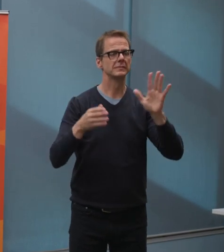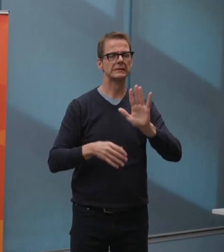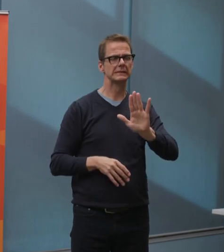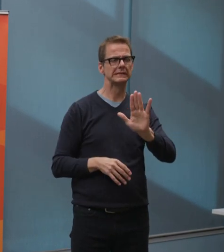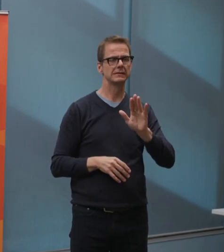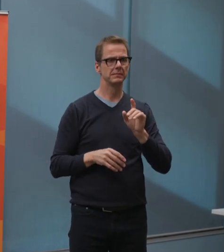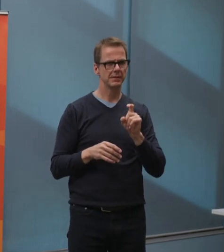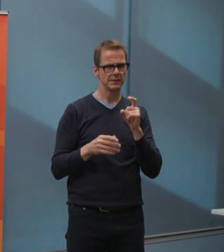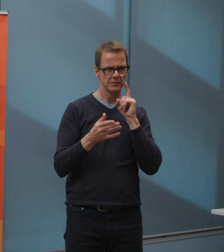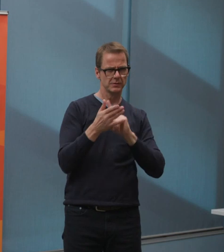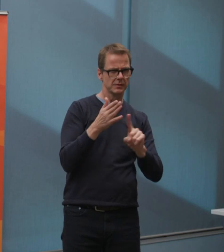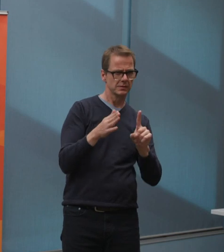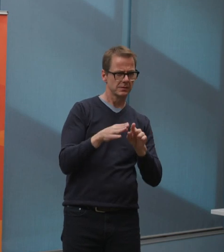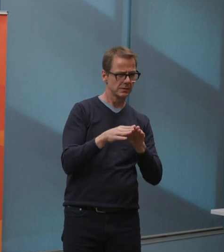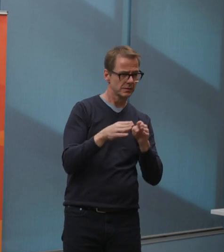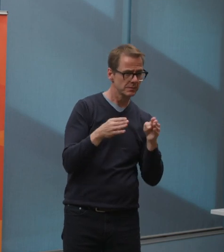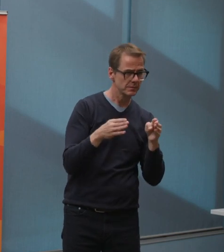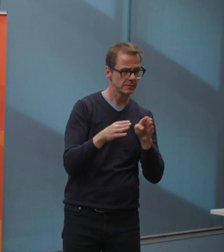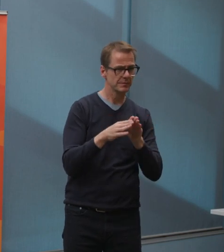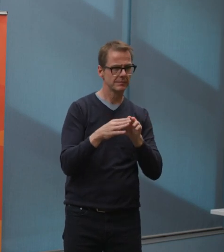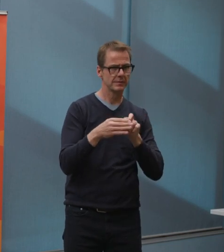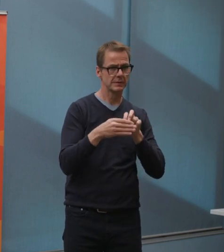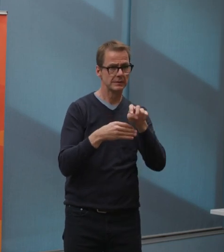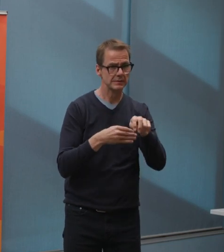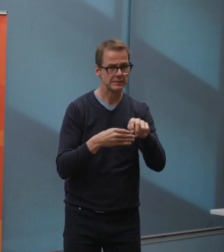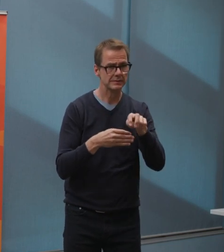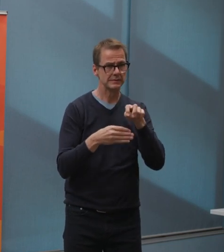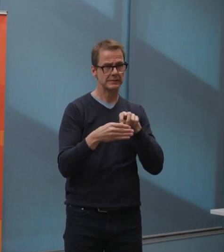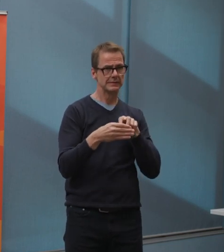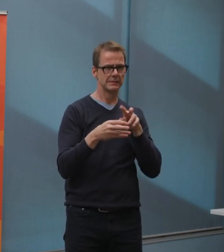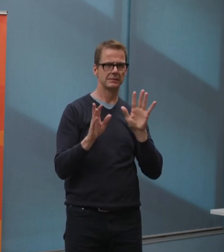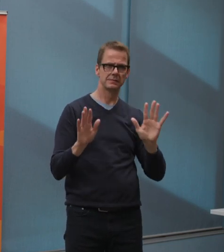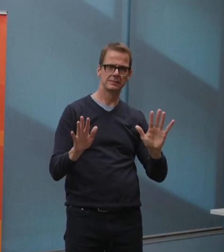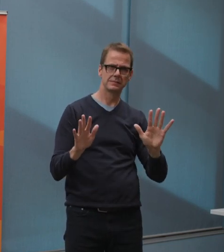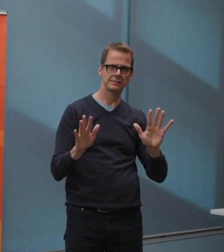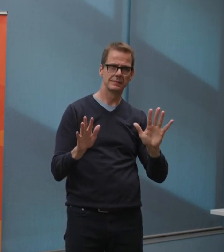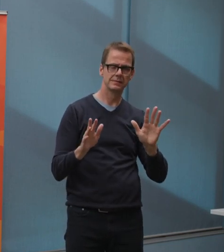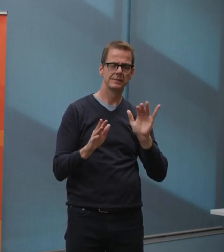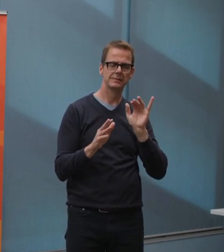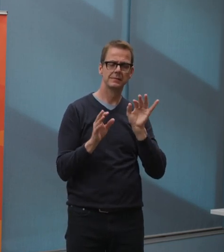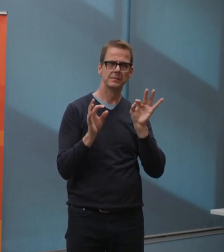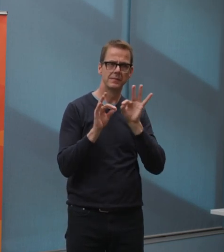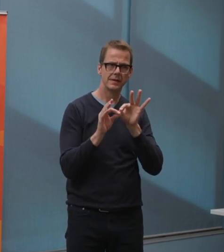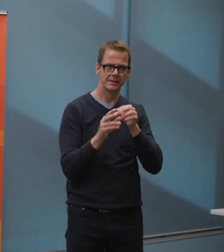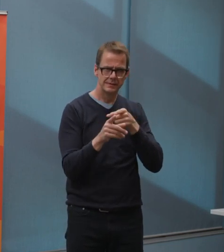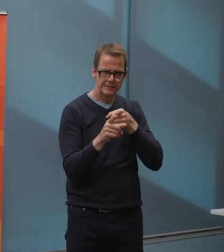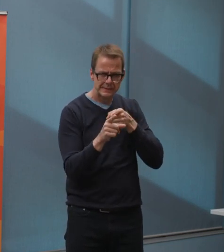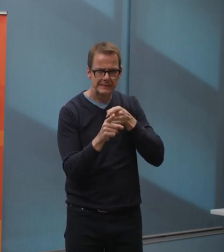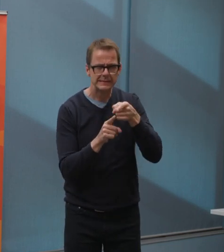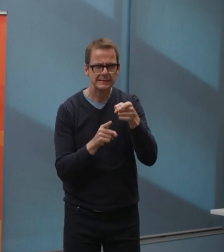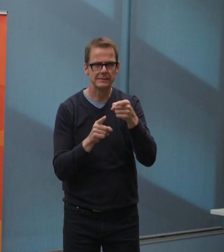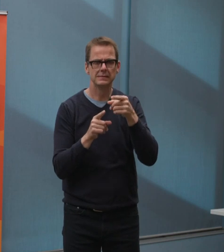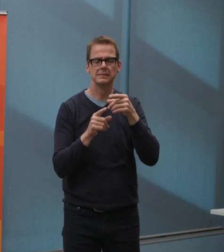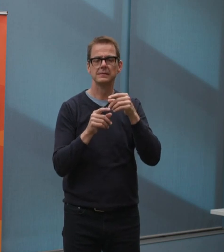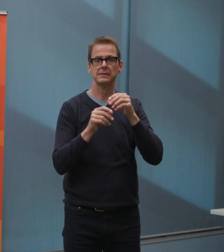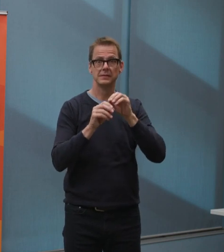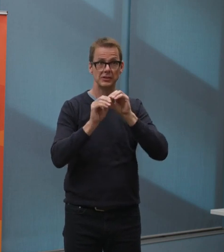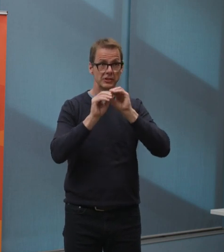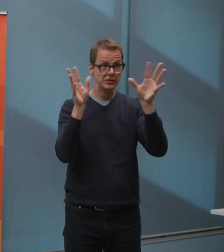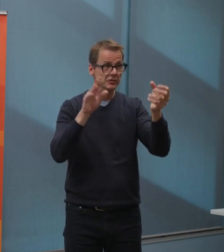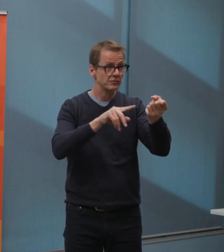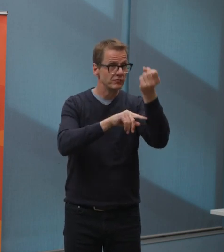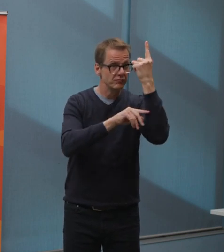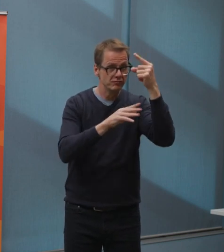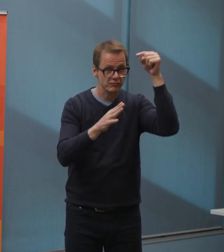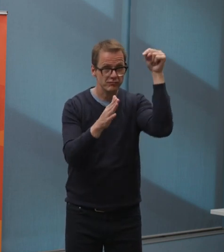But for us, the most important objective remains keeping Edmontonians safe. This is why we'll be cautious while